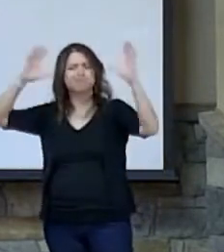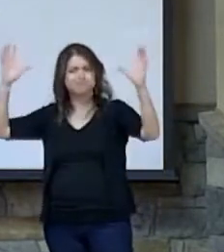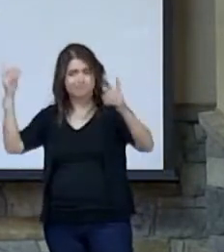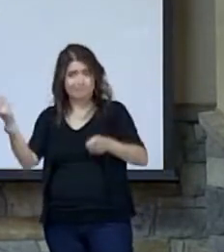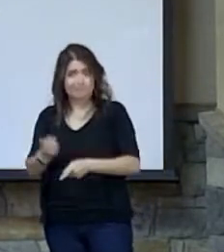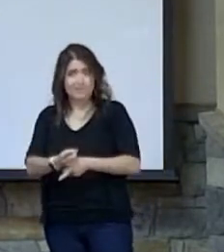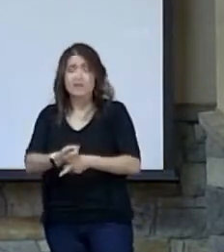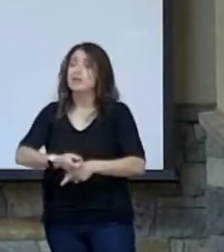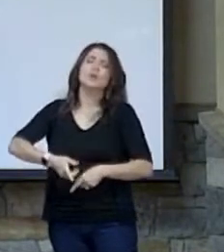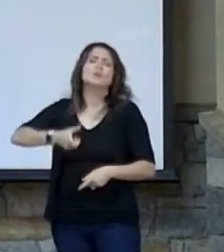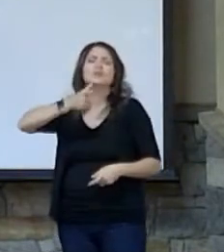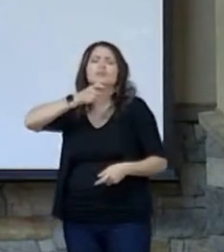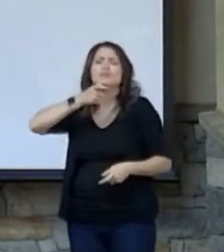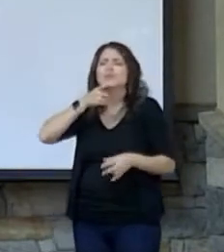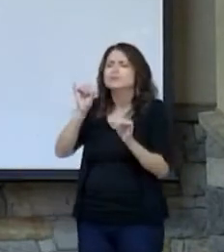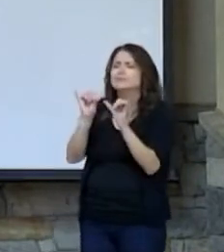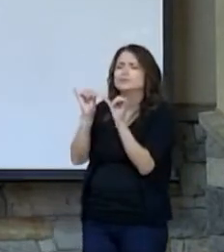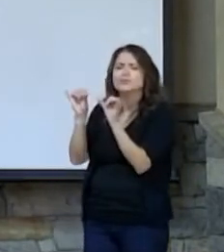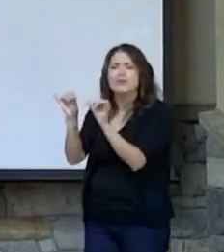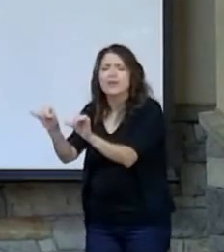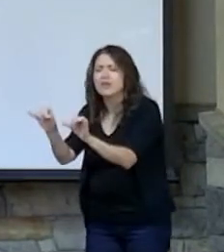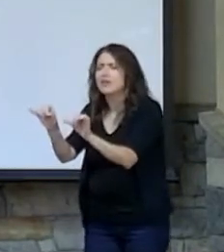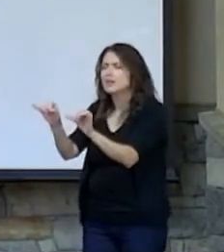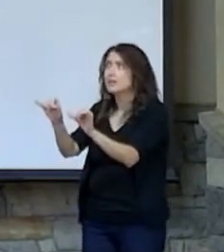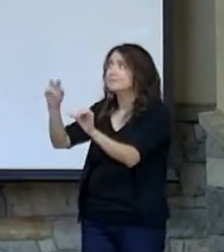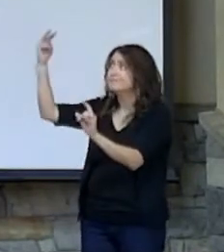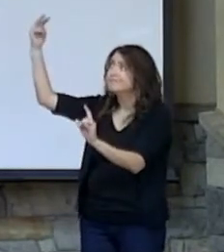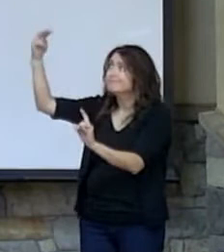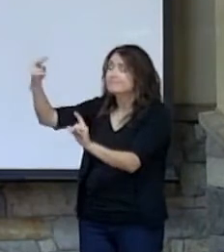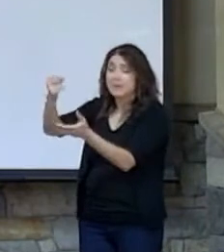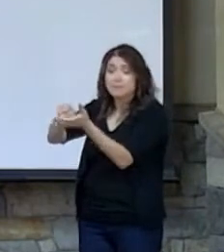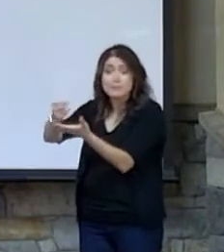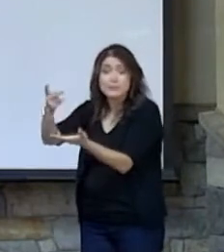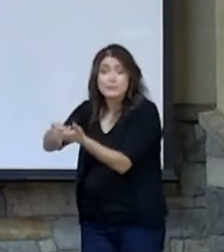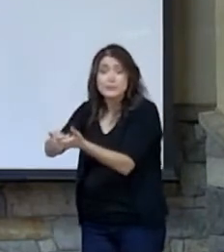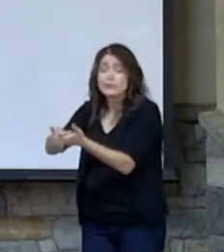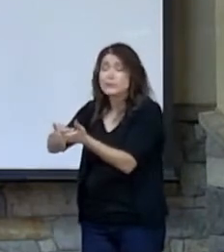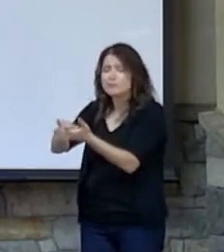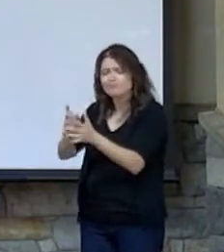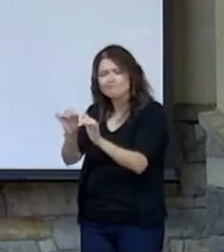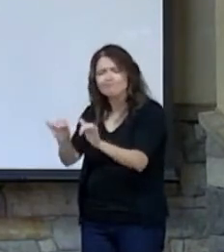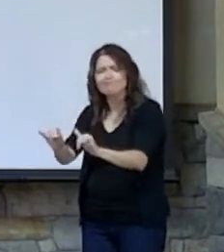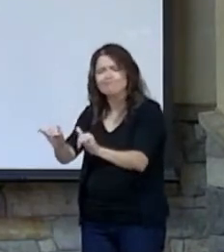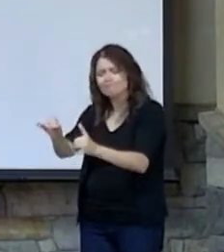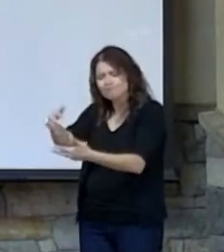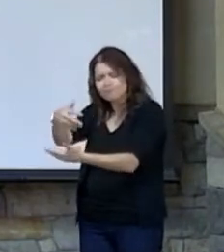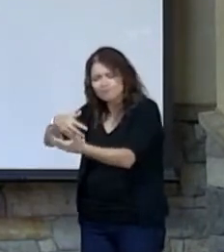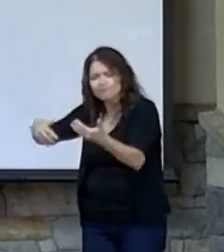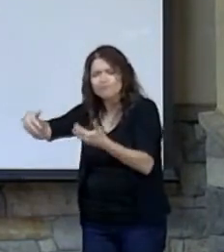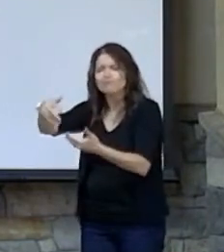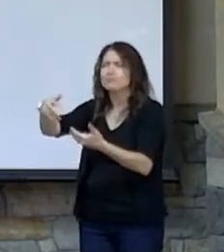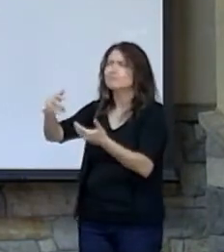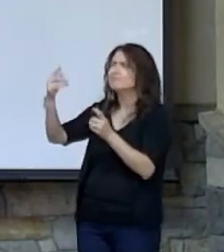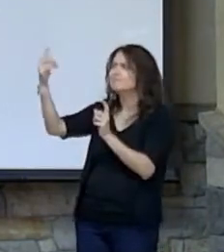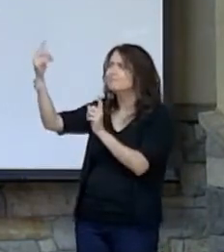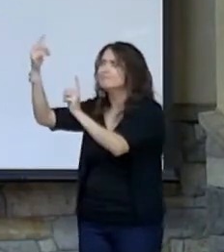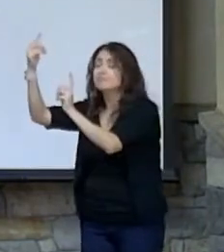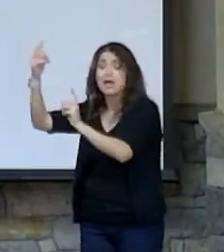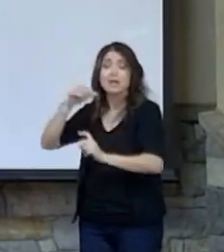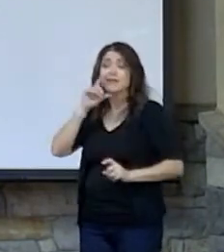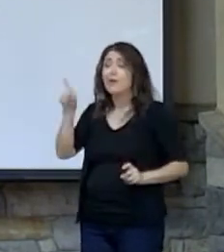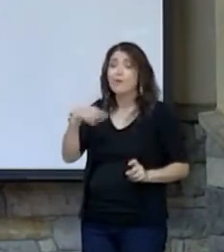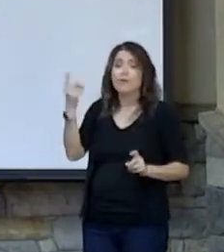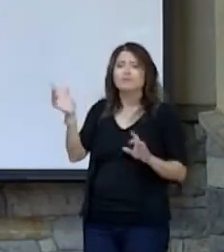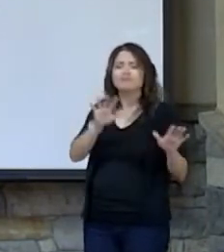Who gets to dwell? Who gets to be approved by God to be in his presence, not just as a casual